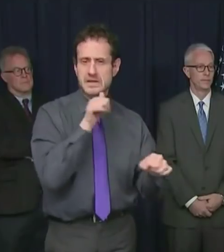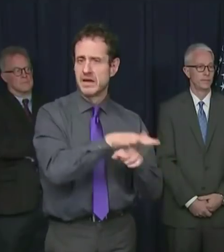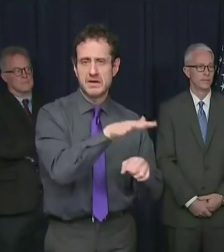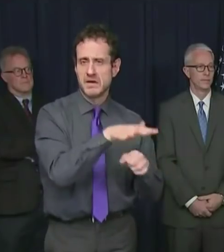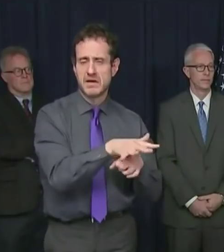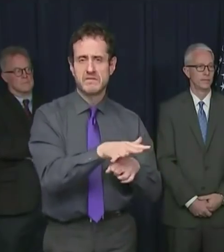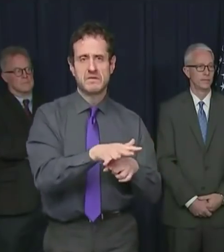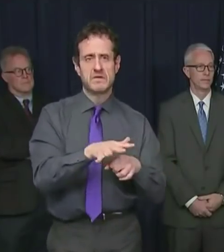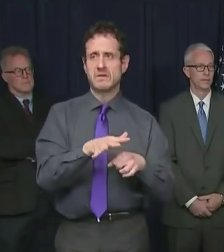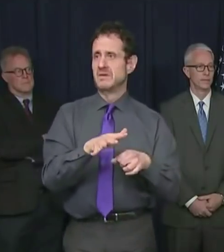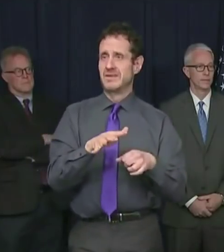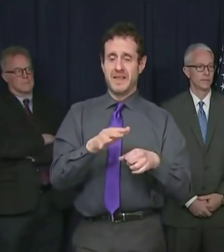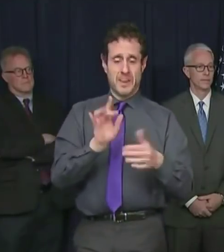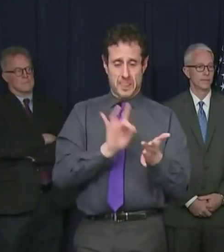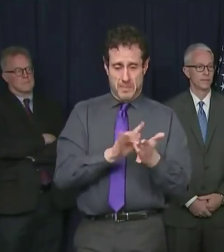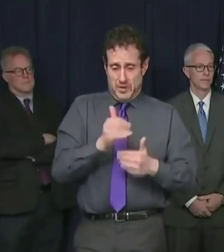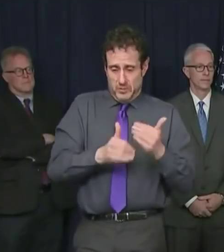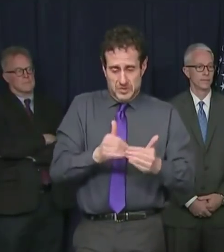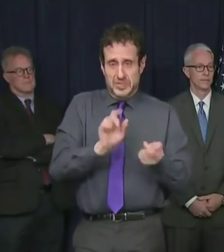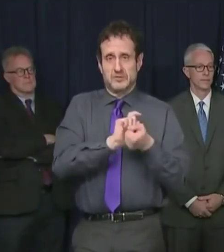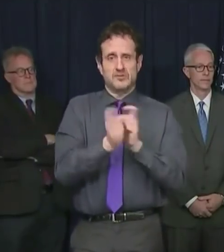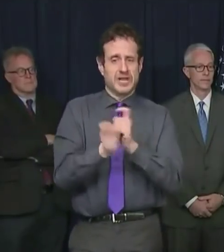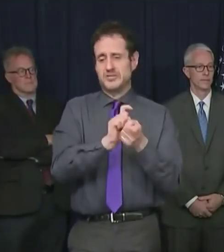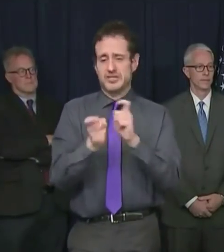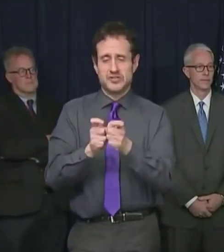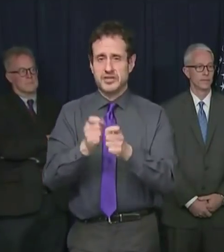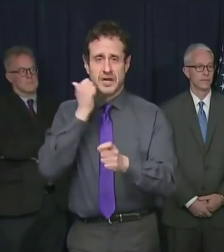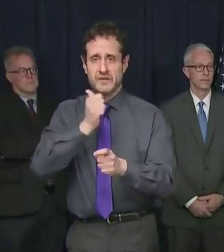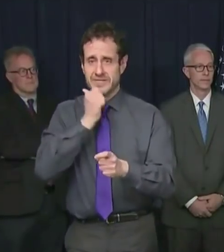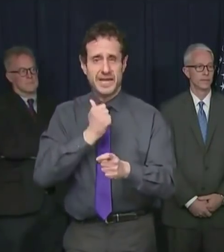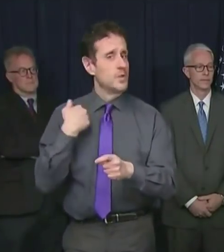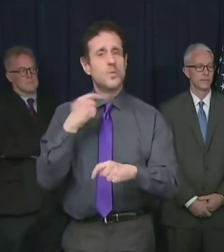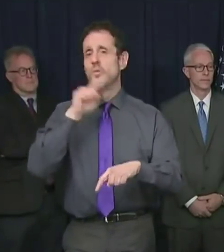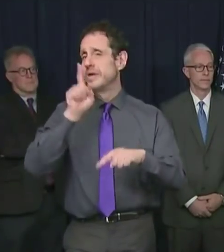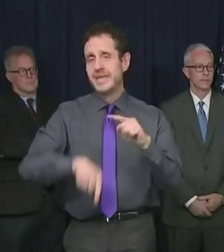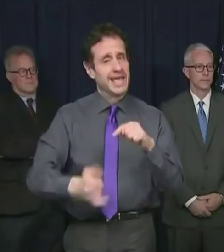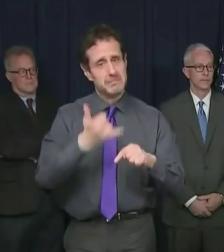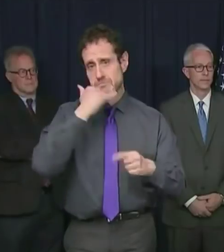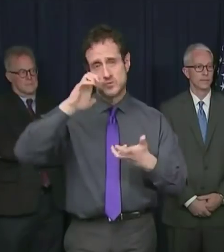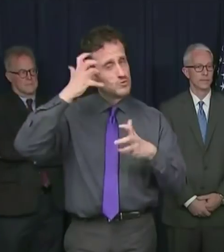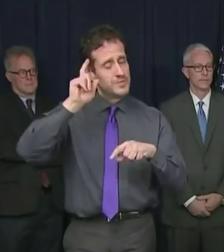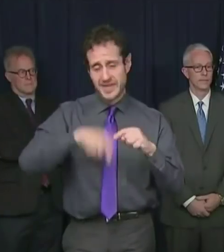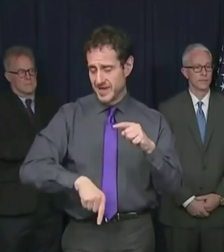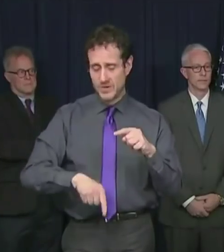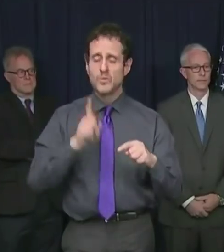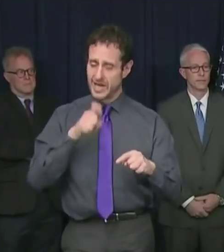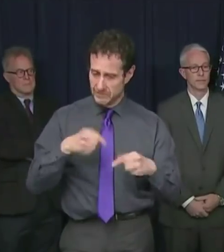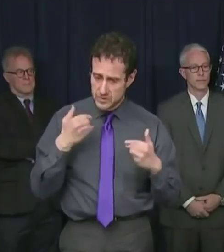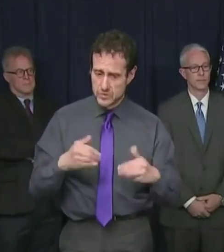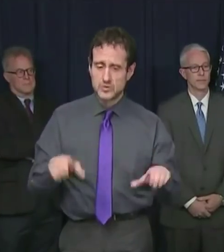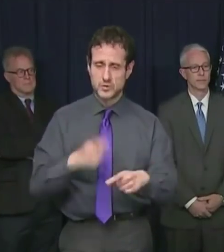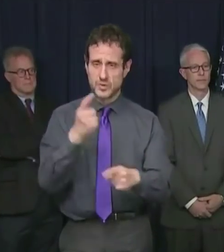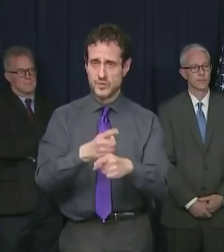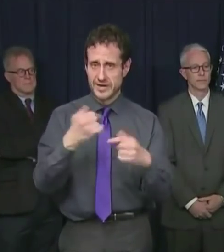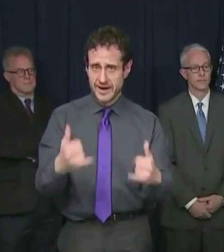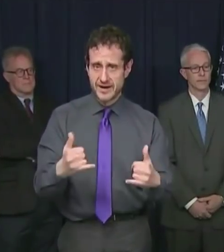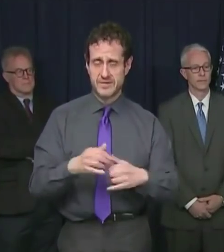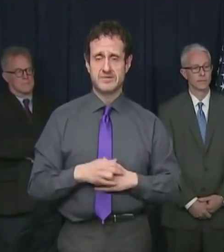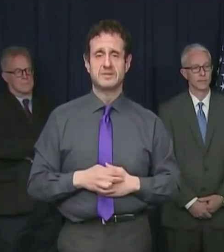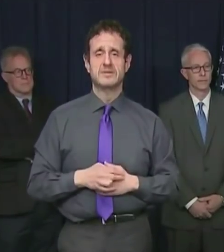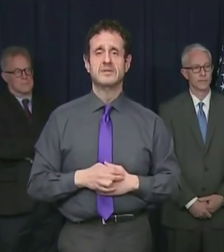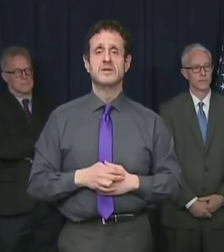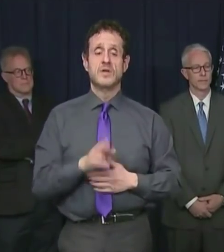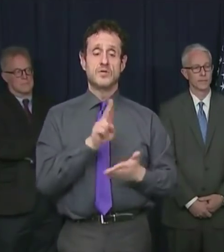changing protocols every single day and no second chances. The University of Chicago Medicine and every other